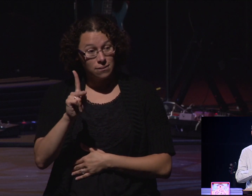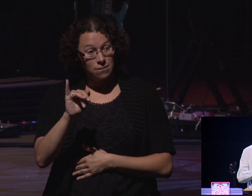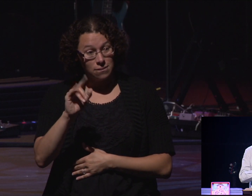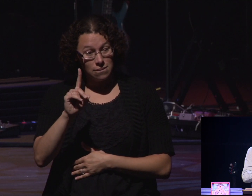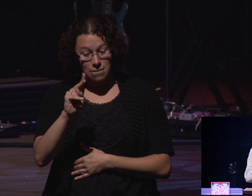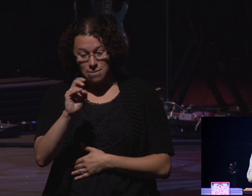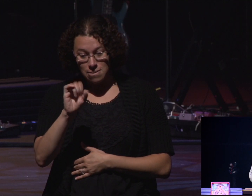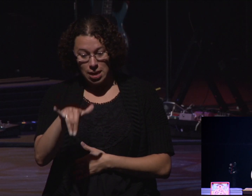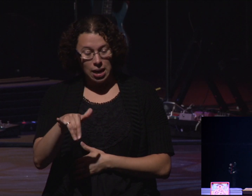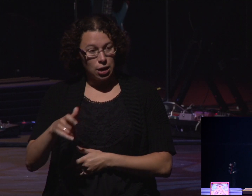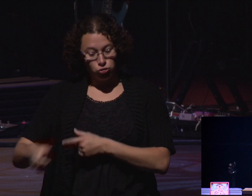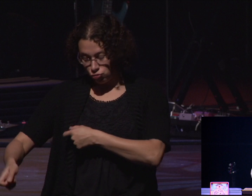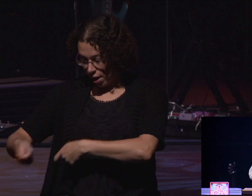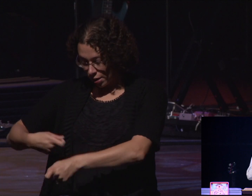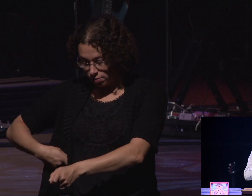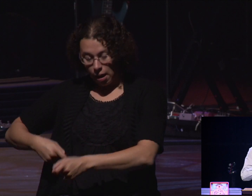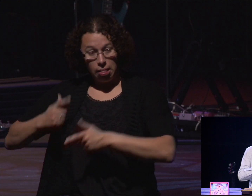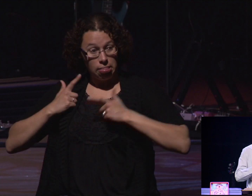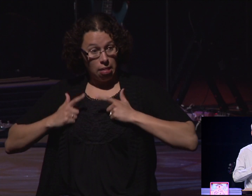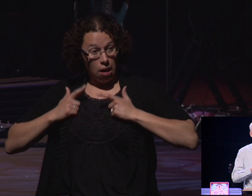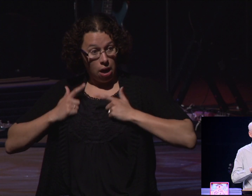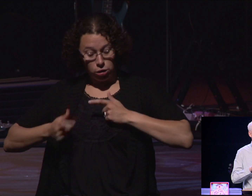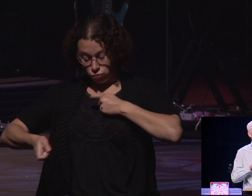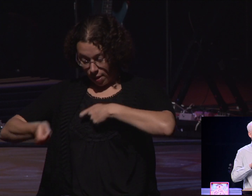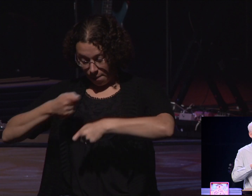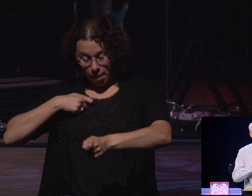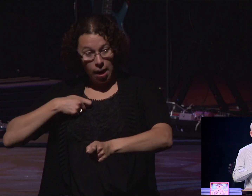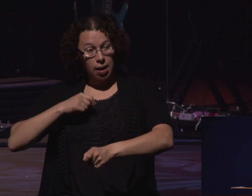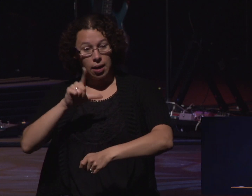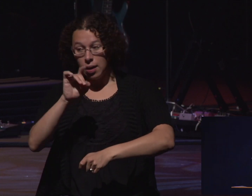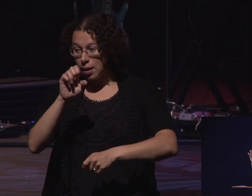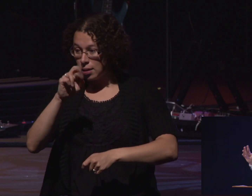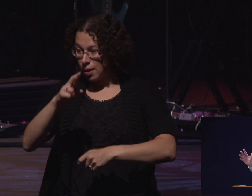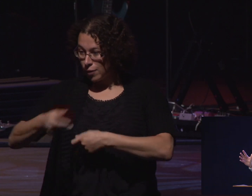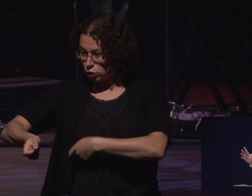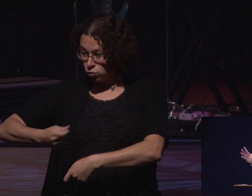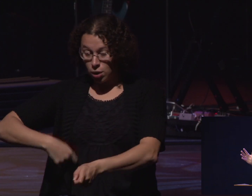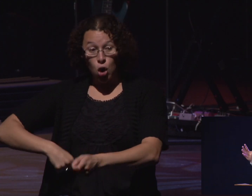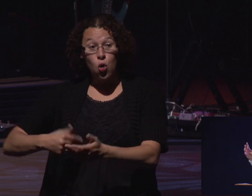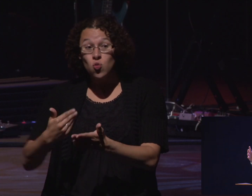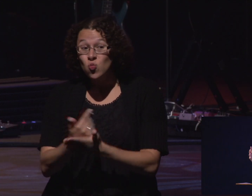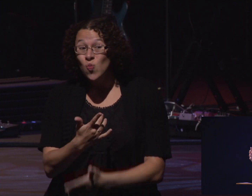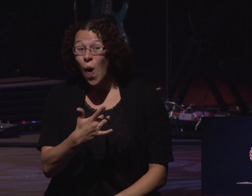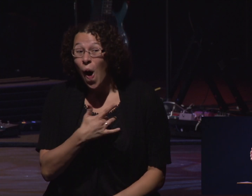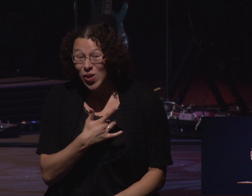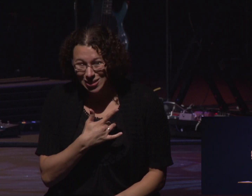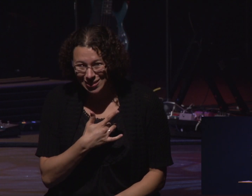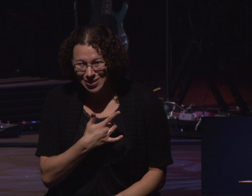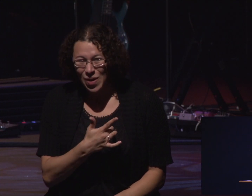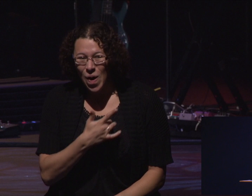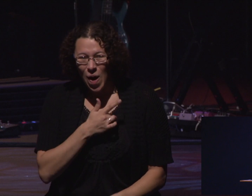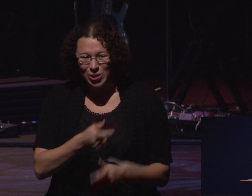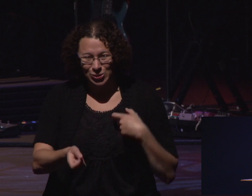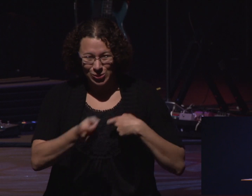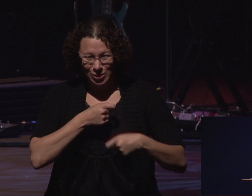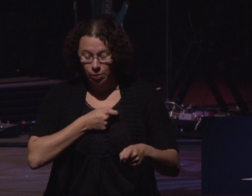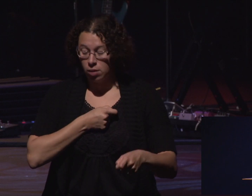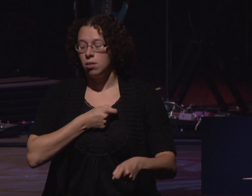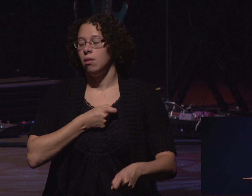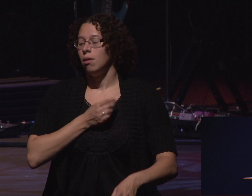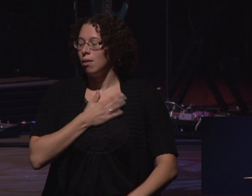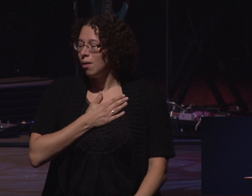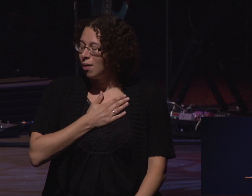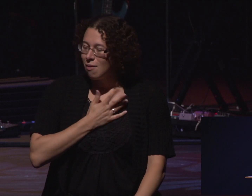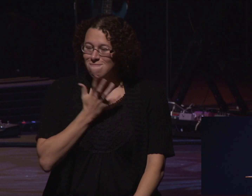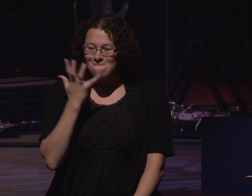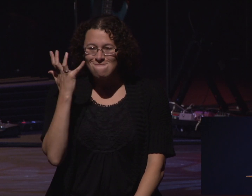and liver transplants, lung transplants. We've had a person get a new heart, a heart transplant. And it's just incredible what they're